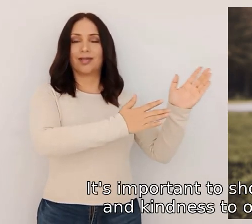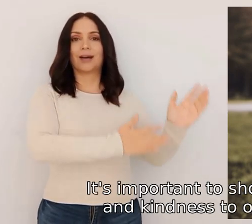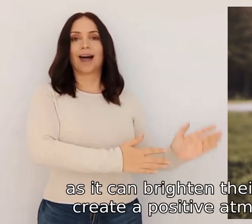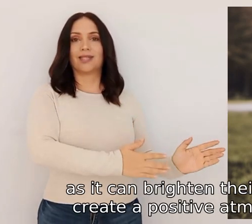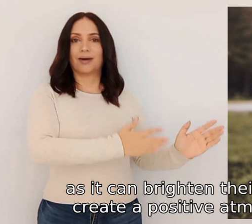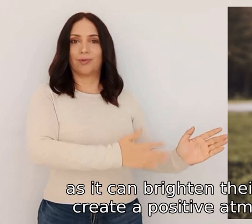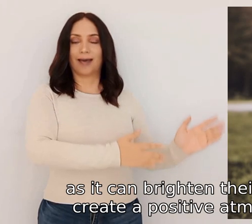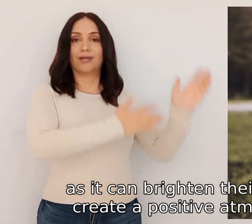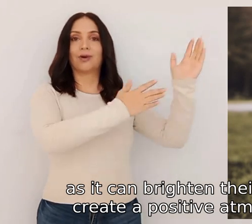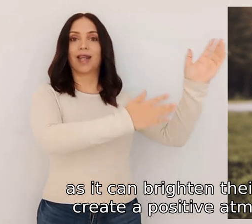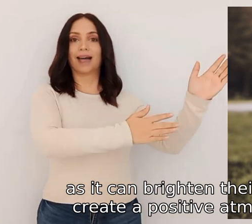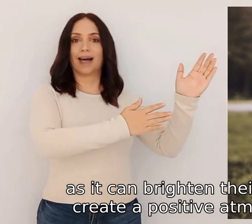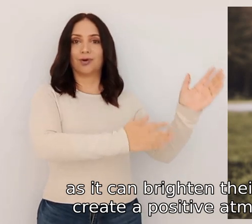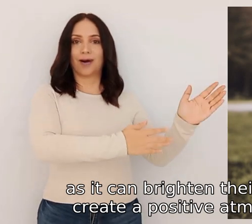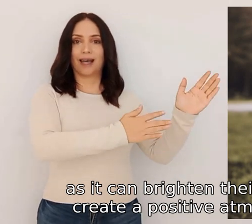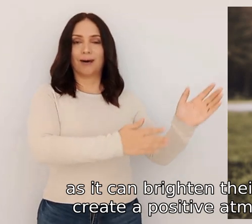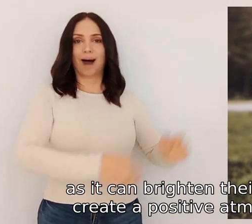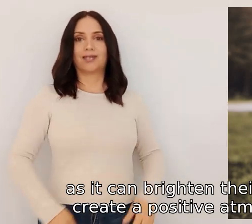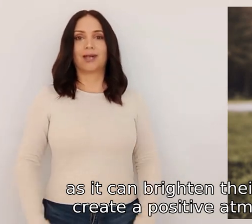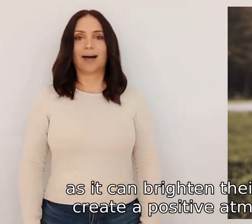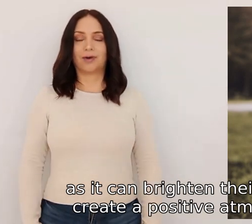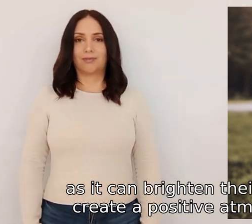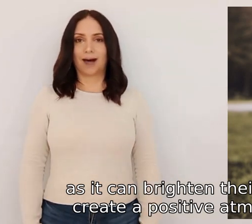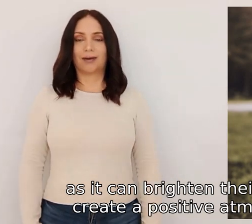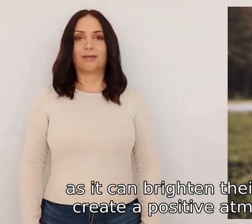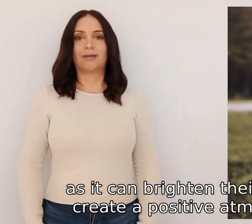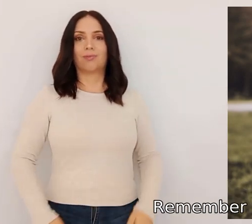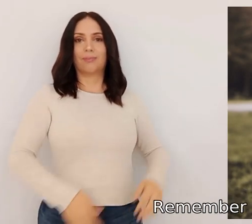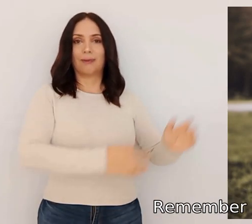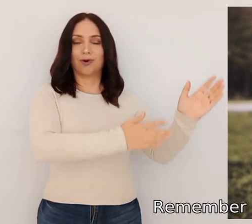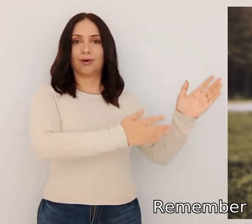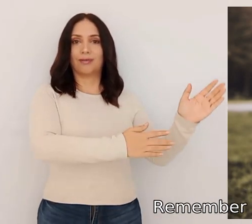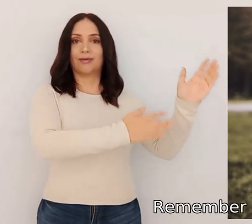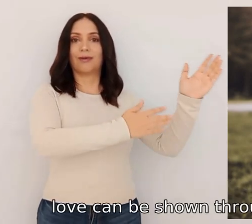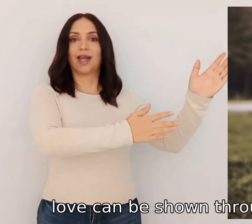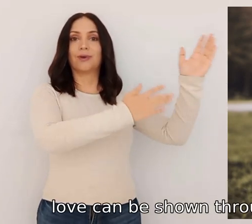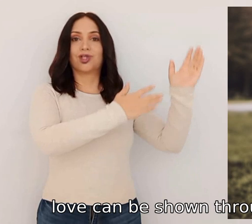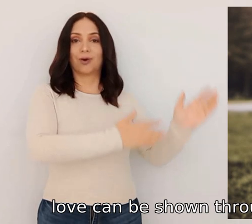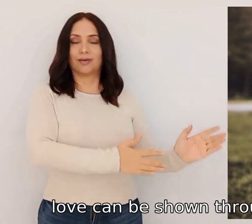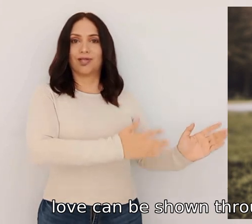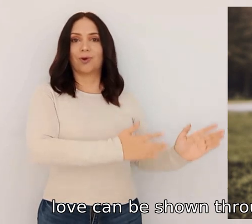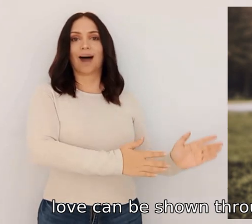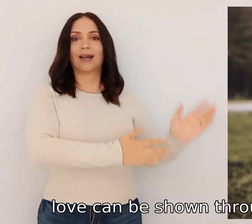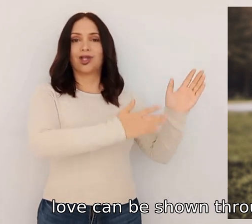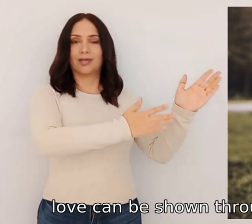as it can brighten their day and create a positive atmosphere remember love can be shown through actions